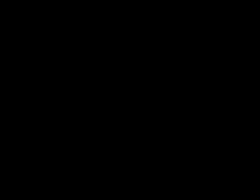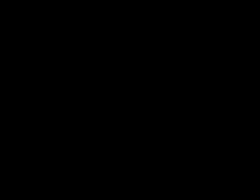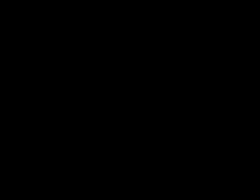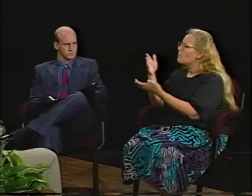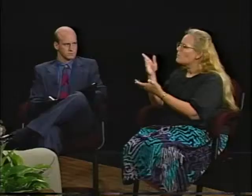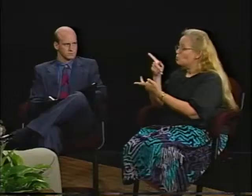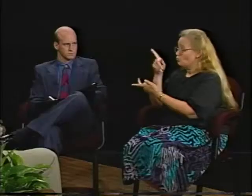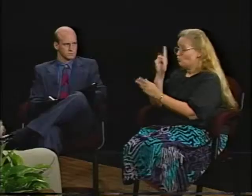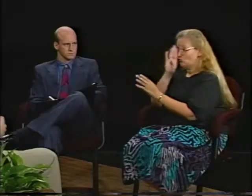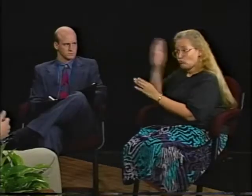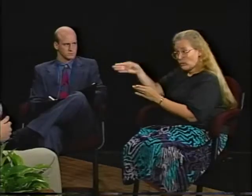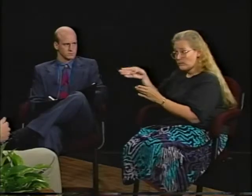Okay.